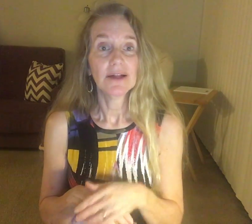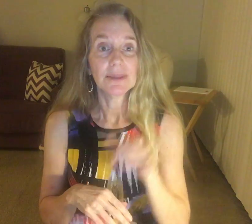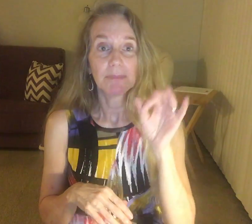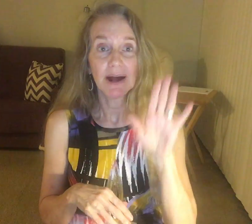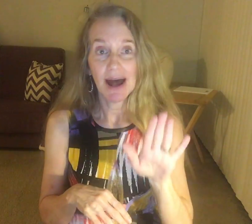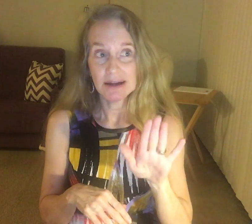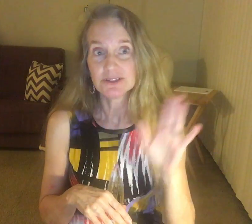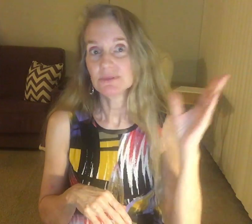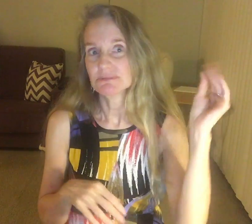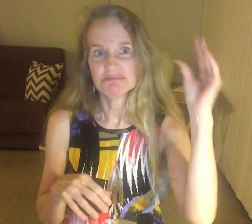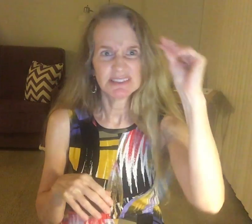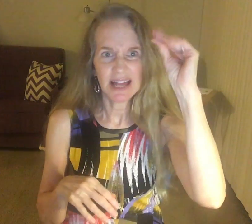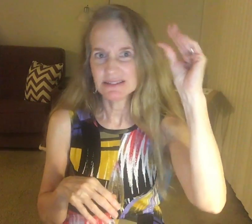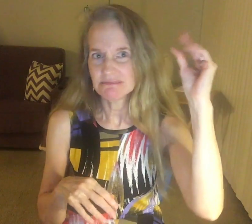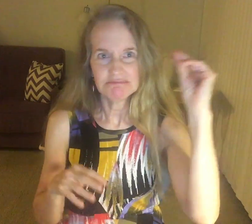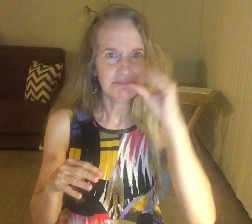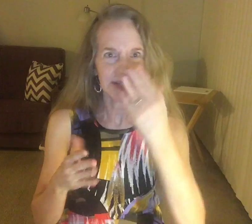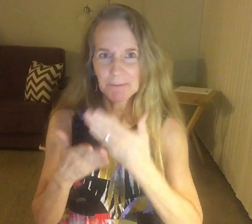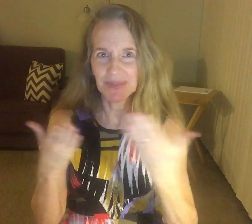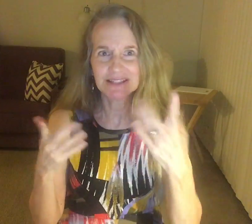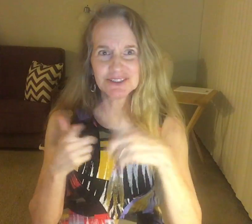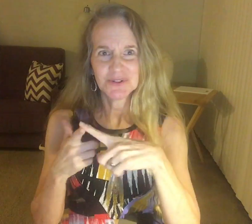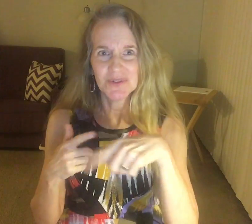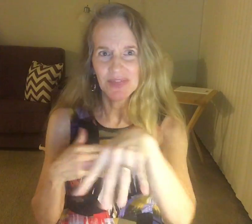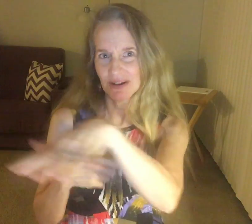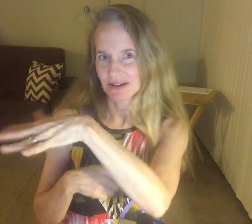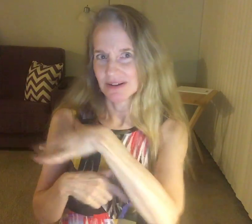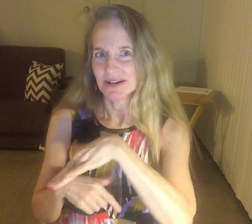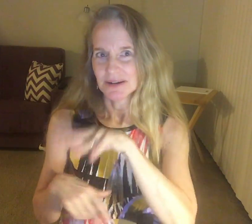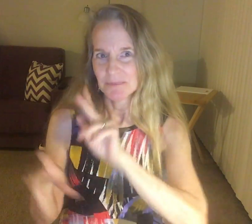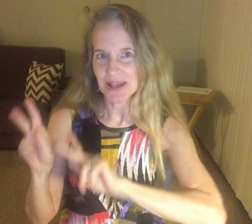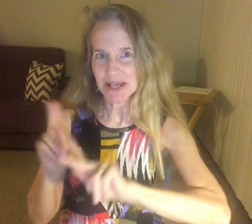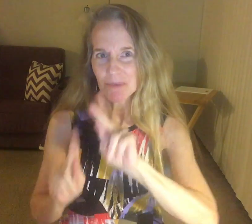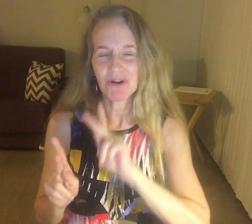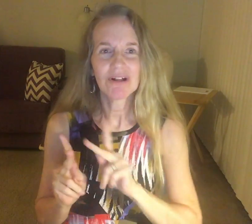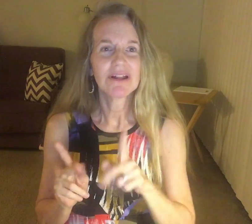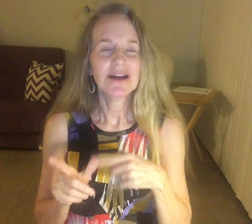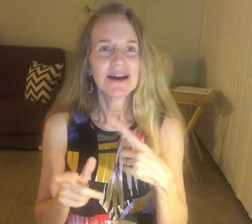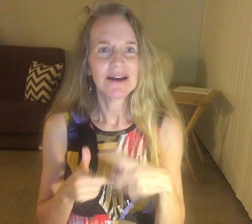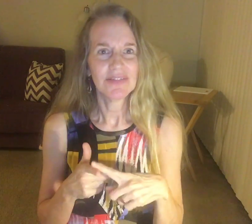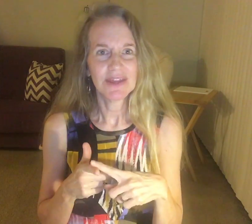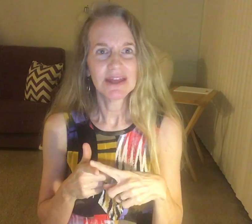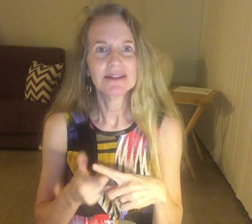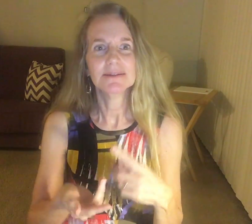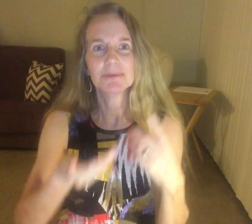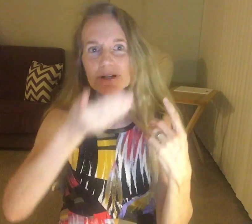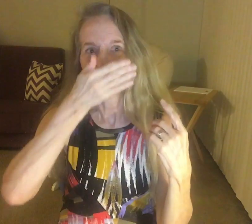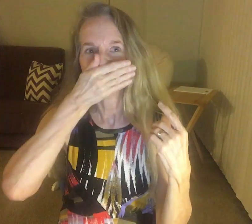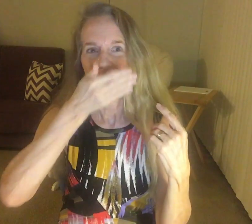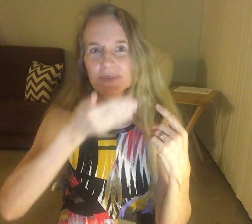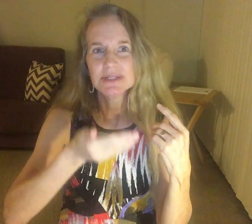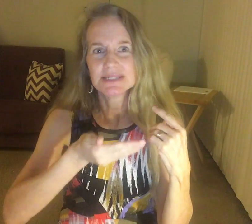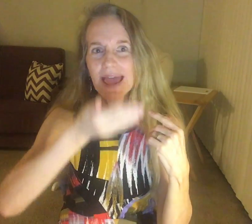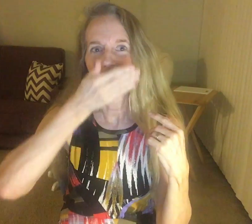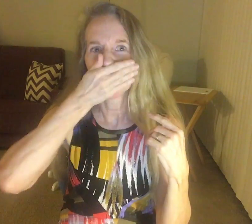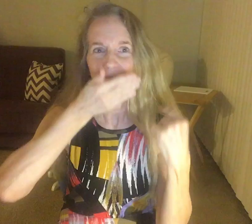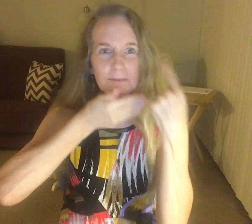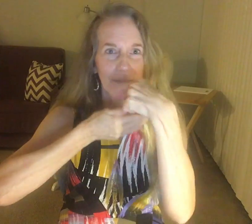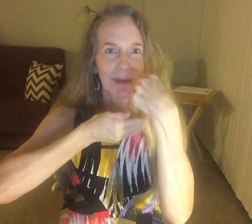I departed. Same stuffy to the people that didn't put me hand over my